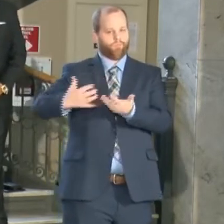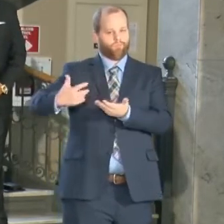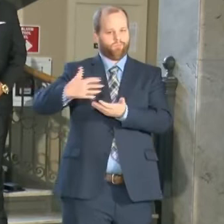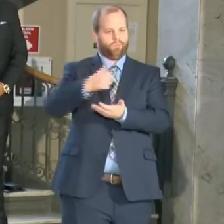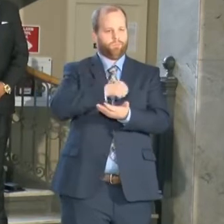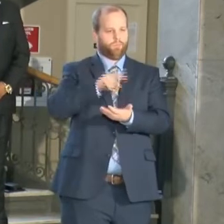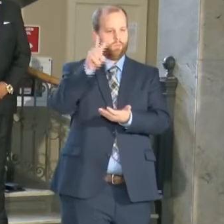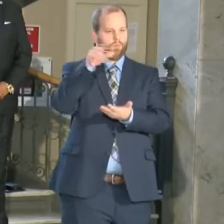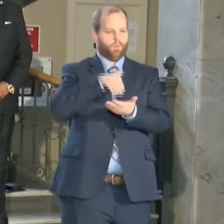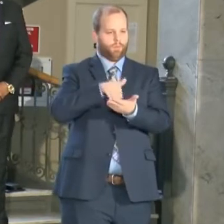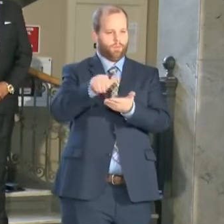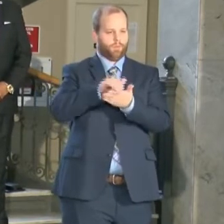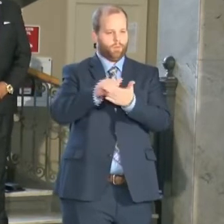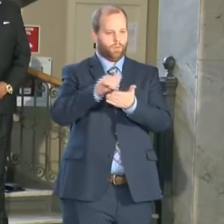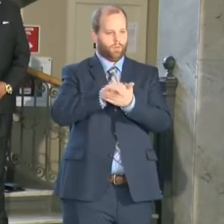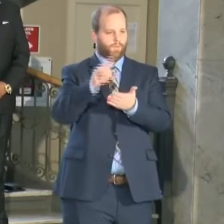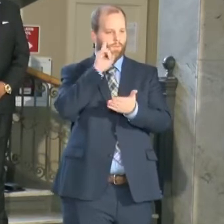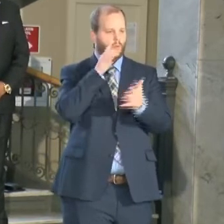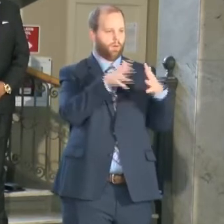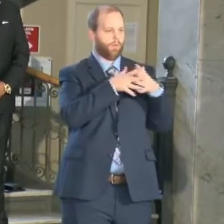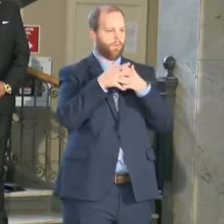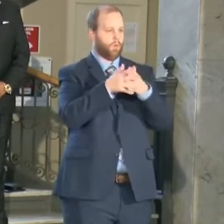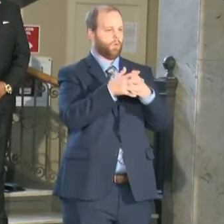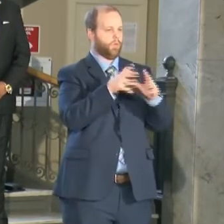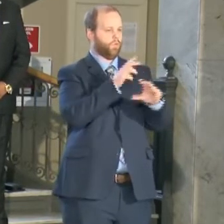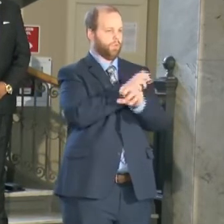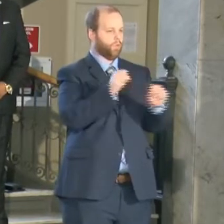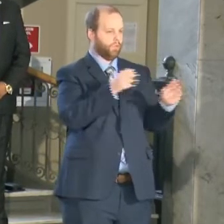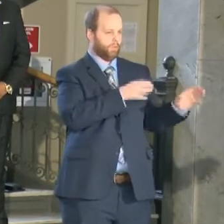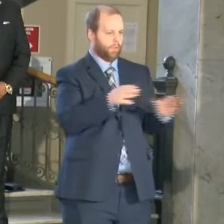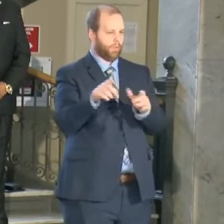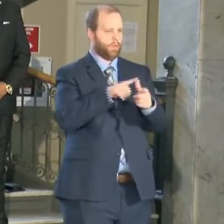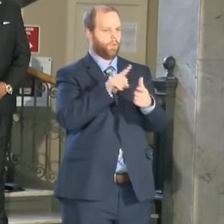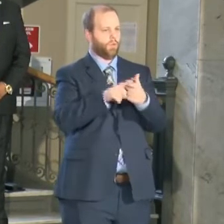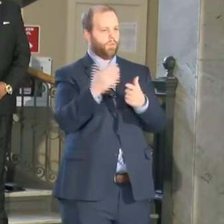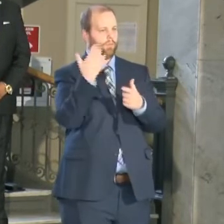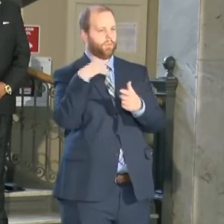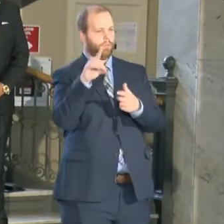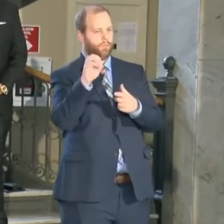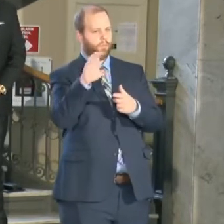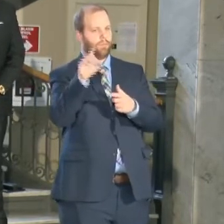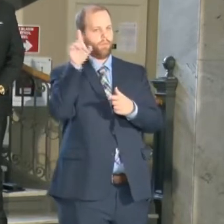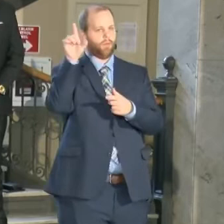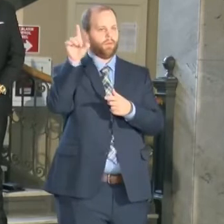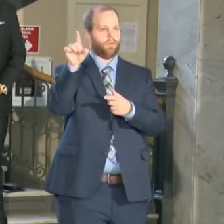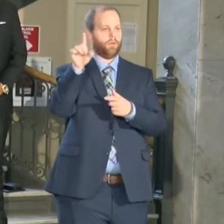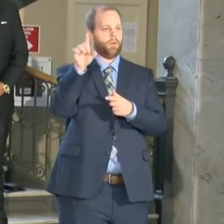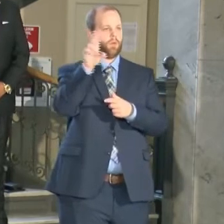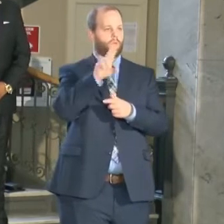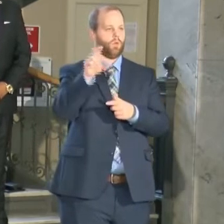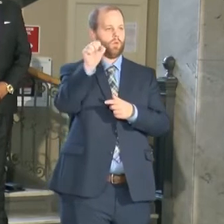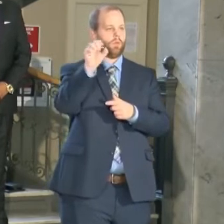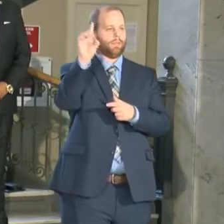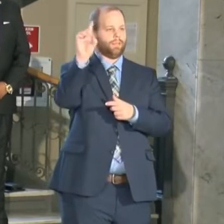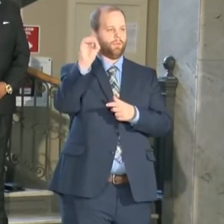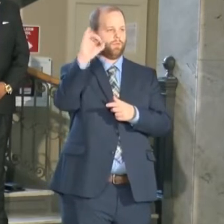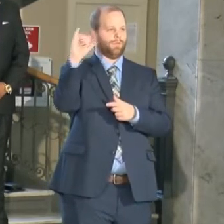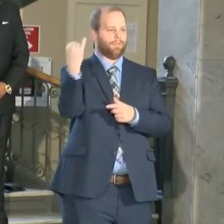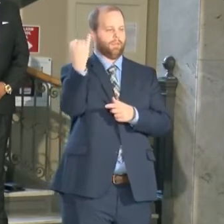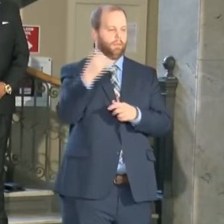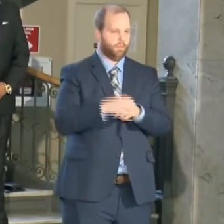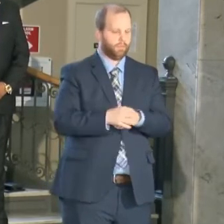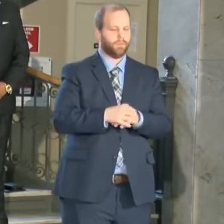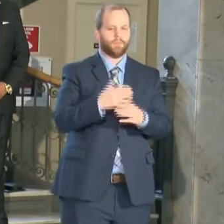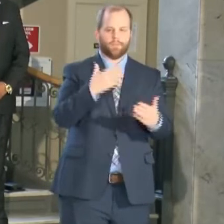plan act dollars as well as an additional million dollars that we received at the end of december from the u.s department of justice so i just want to make sure we share the appreciation to our team